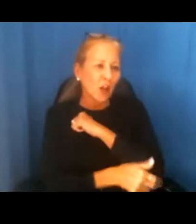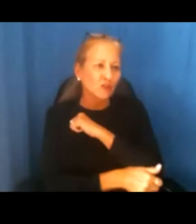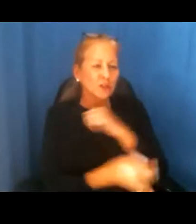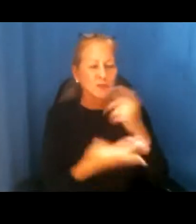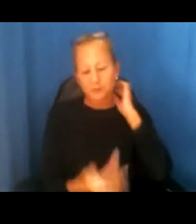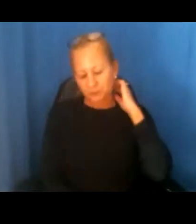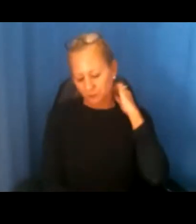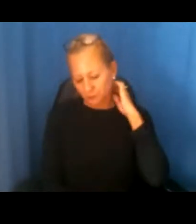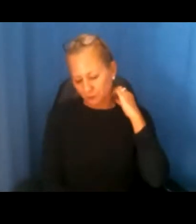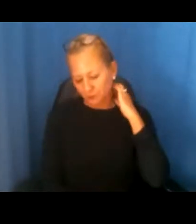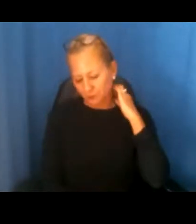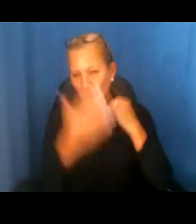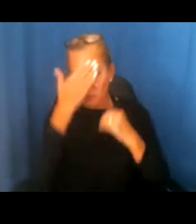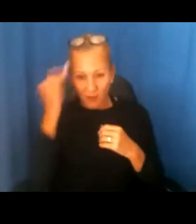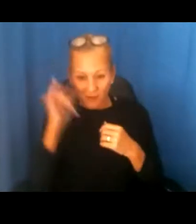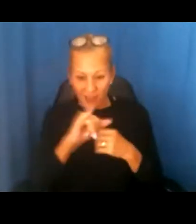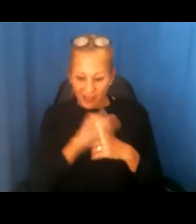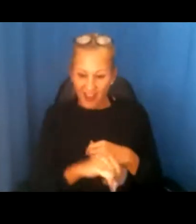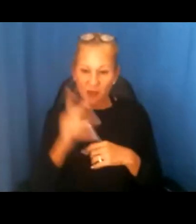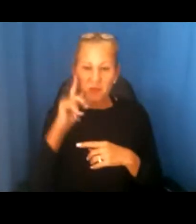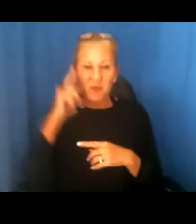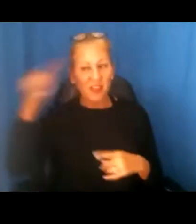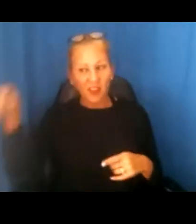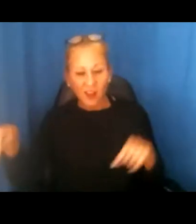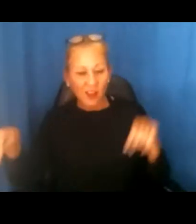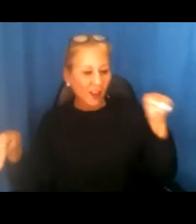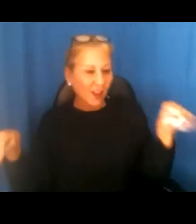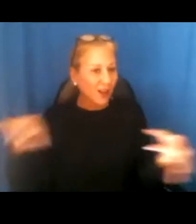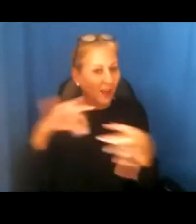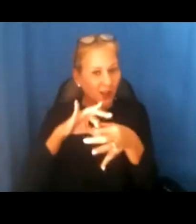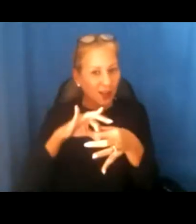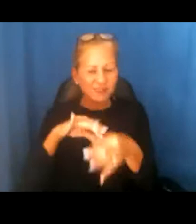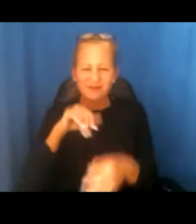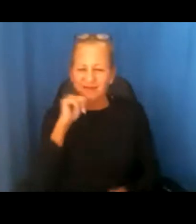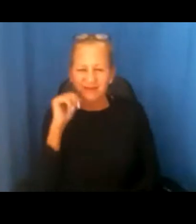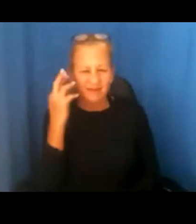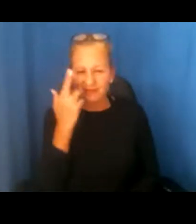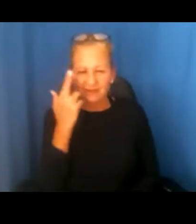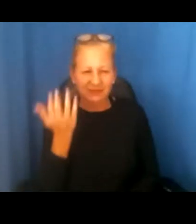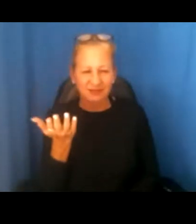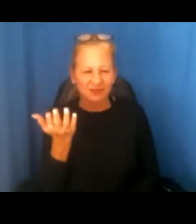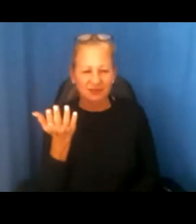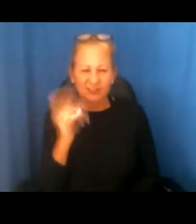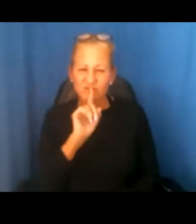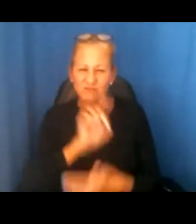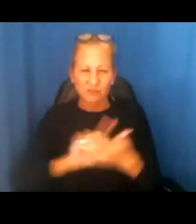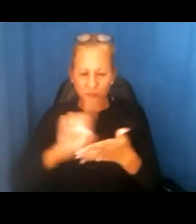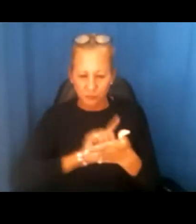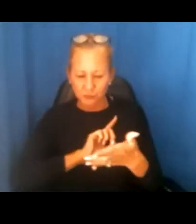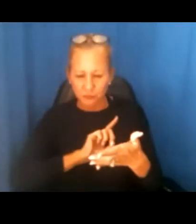And because of those associations, which are irrational and discriminatory,